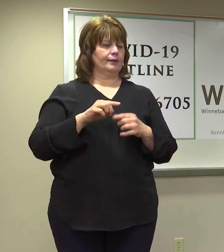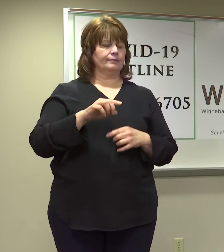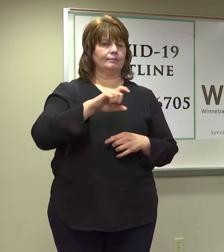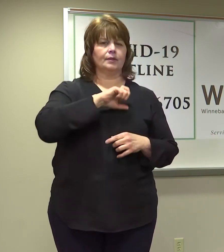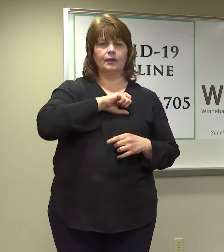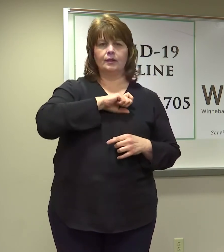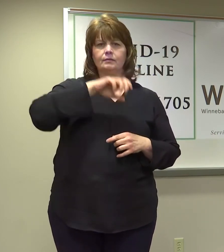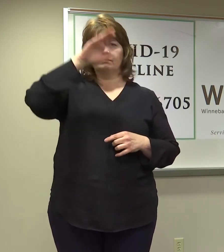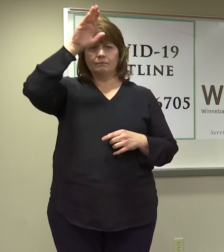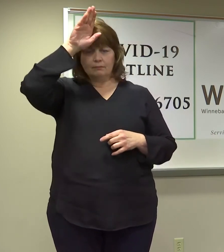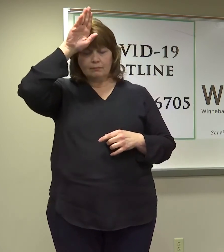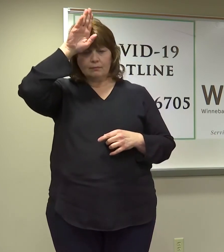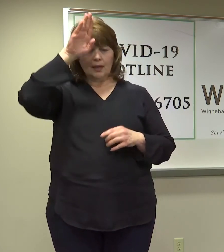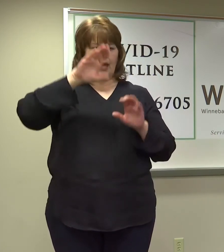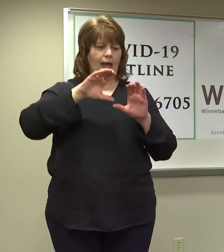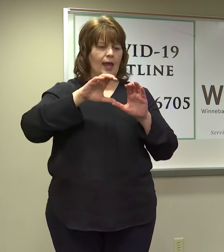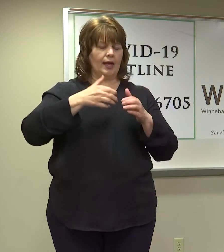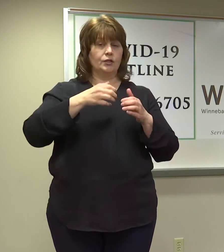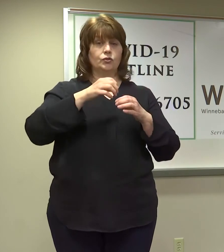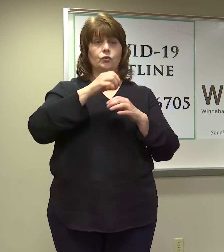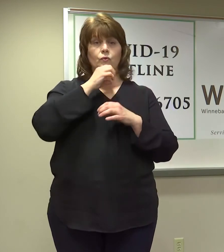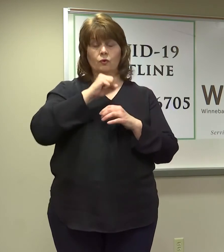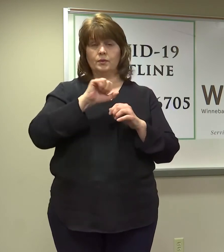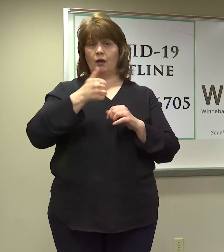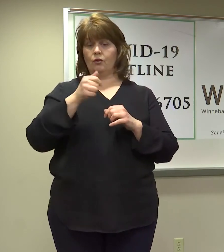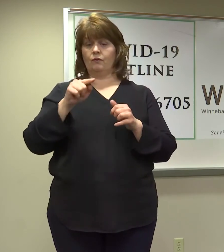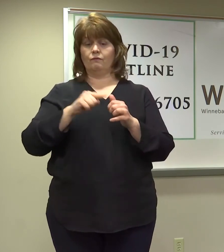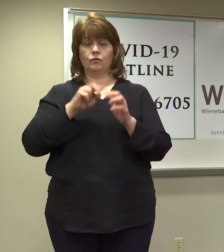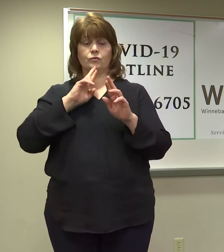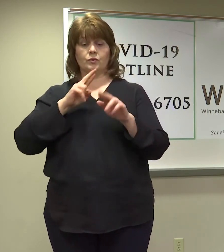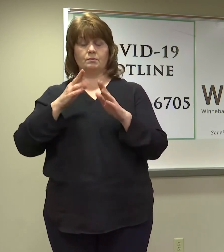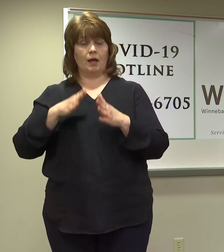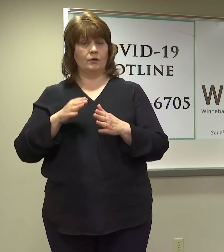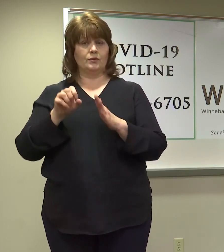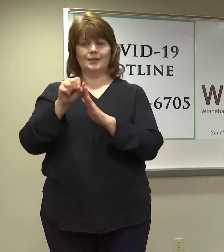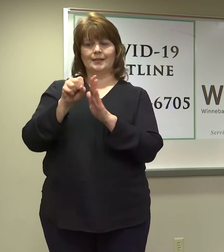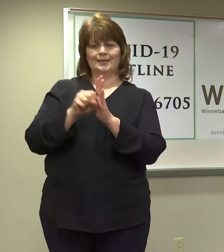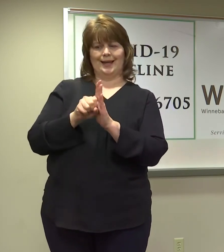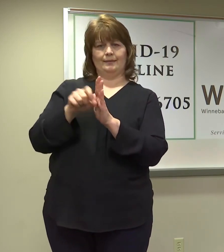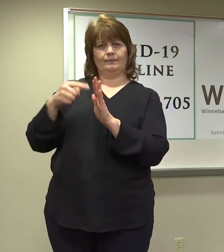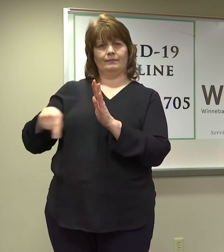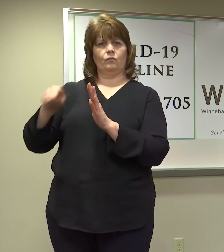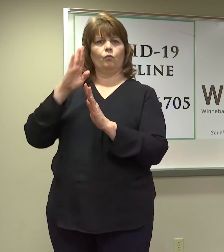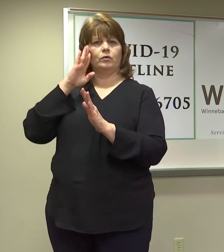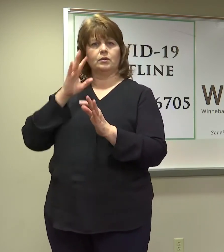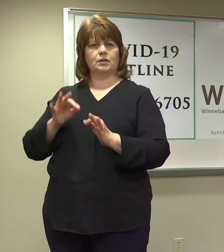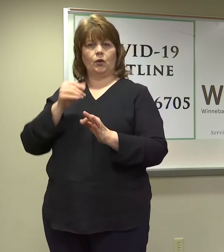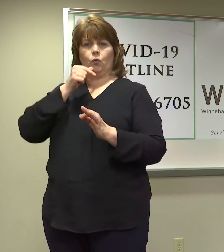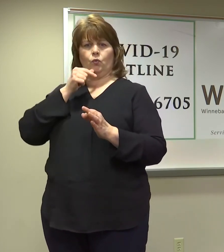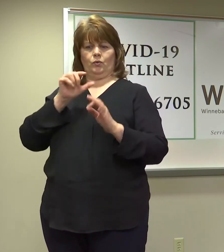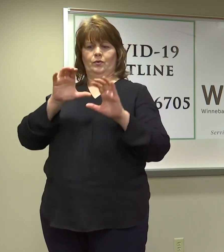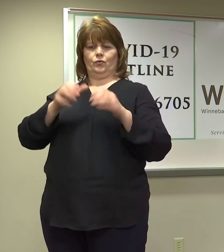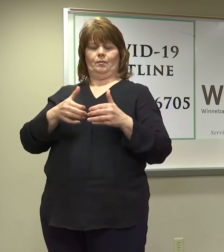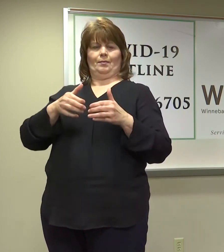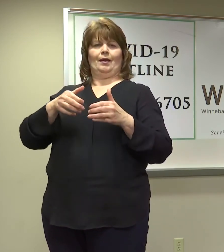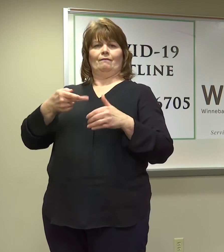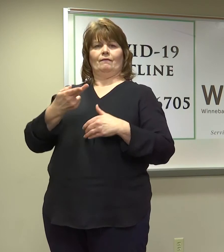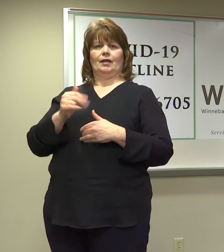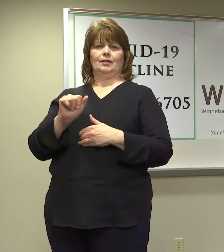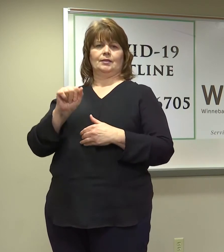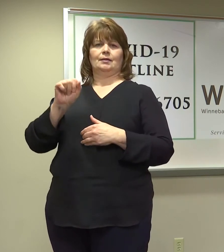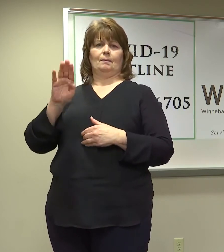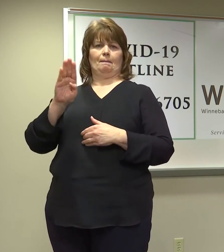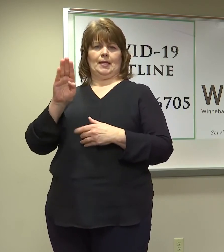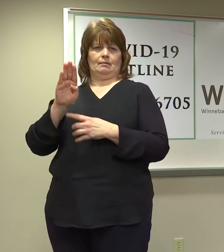As well as other first responders. And the state will be identifying who that is, which is why we ask that very detailed questions